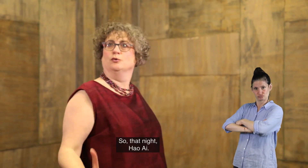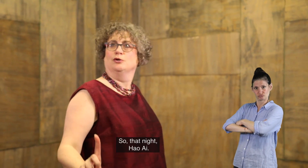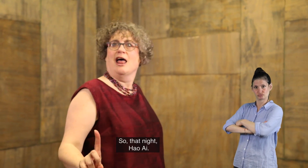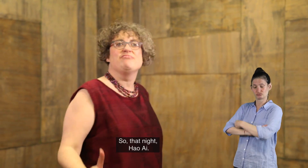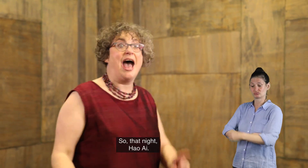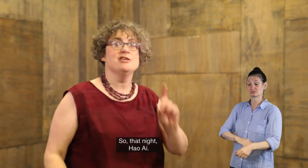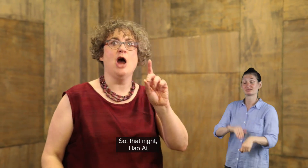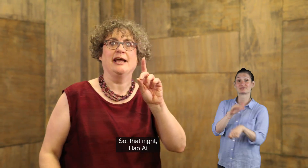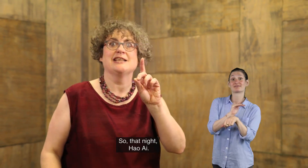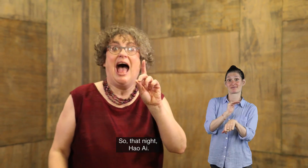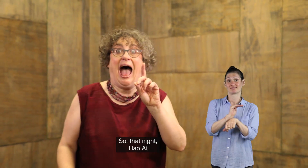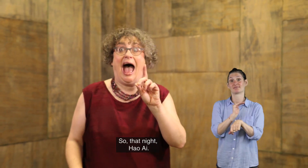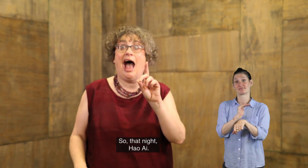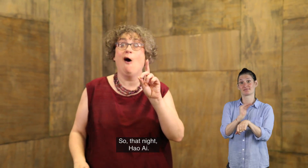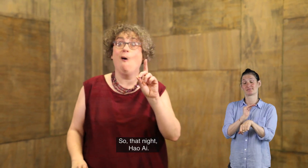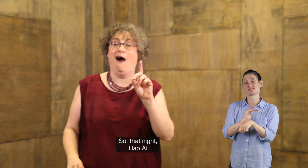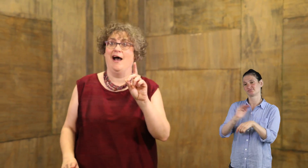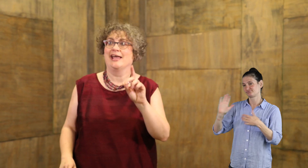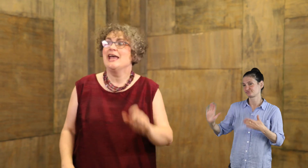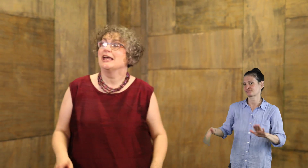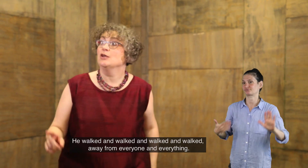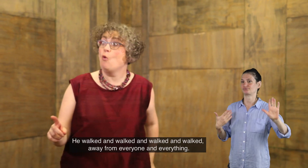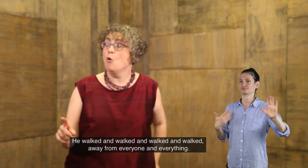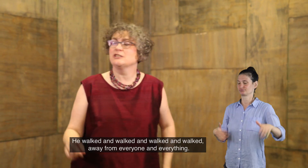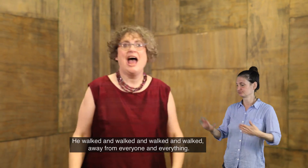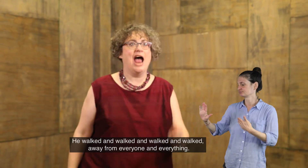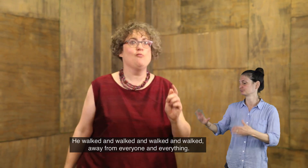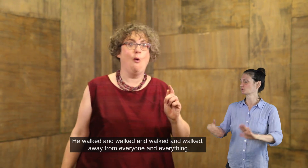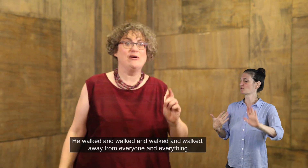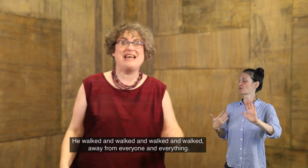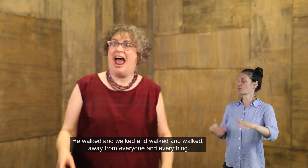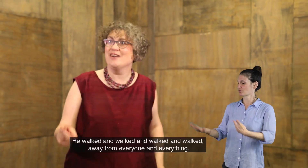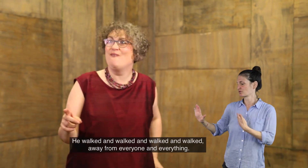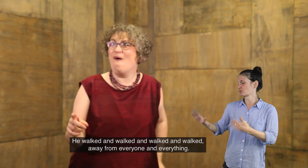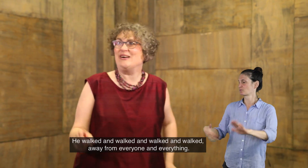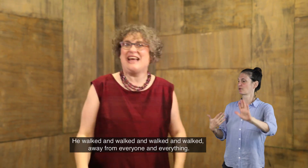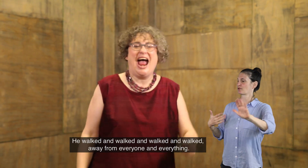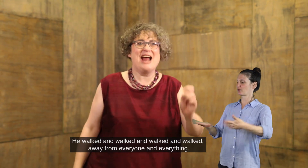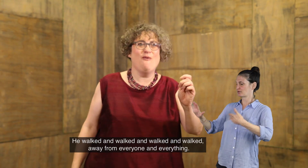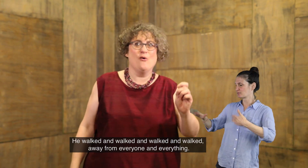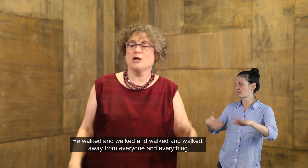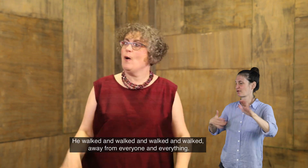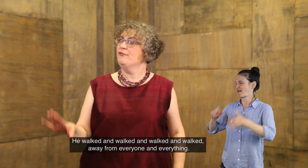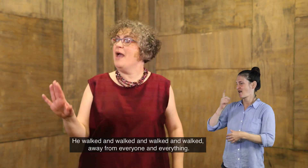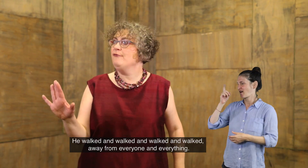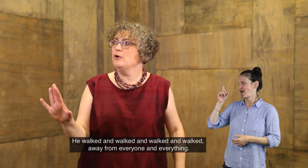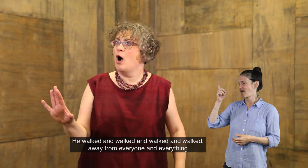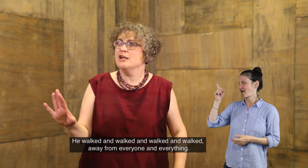So, that night, how I, he walked and walked and walked and